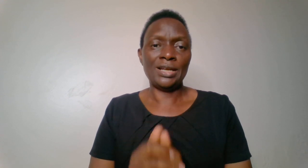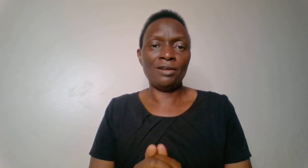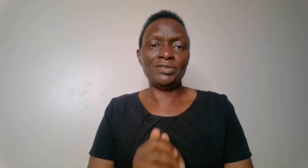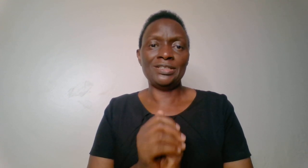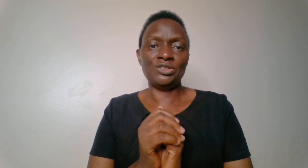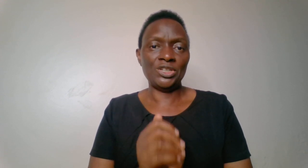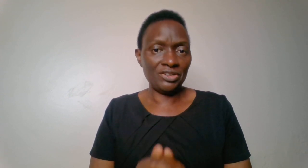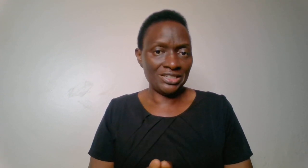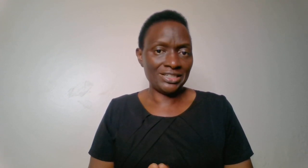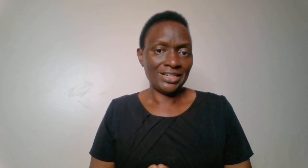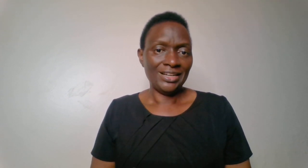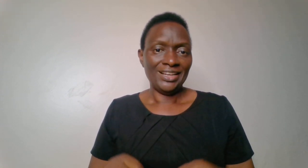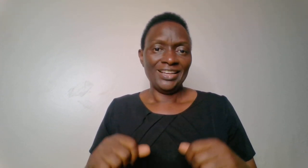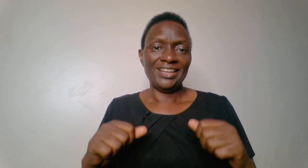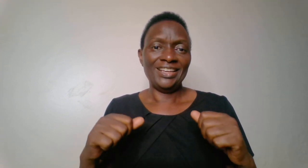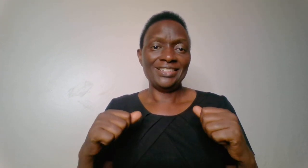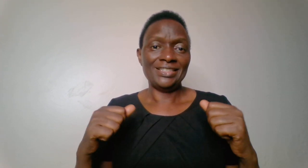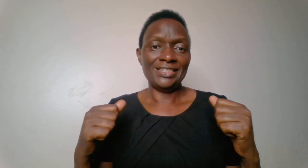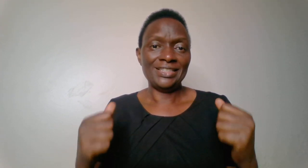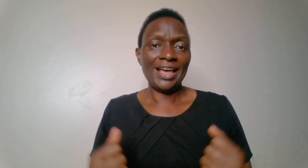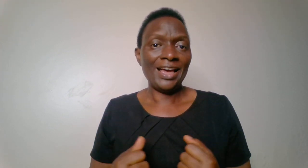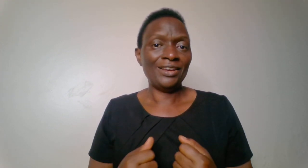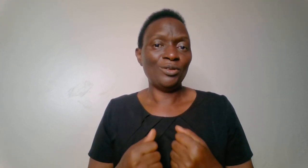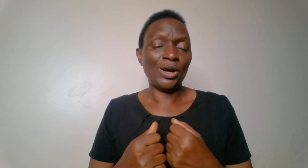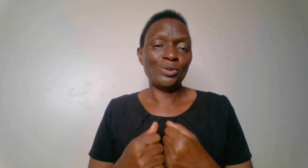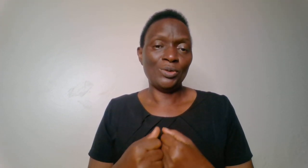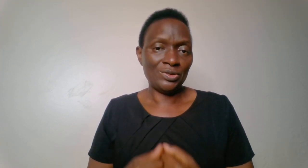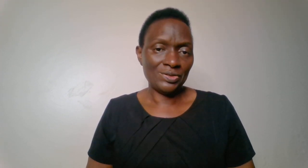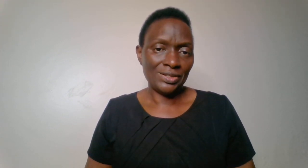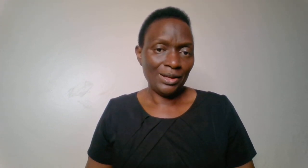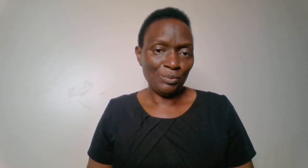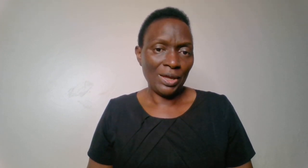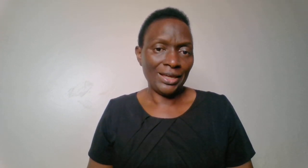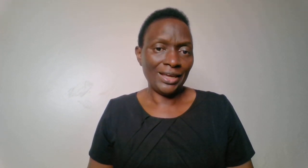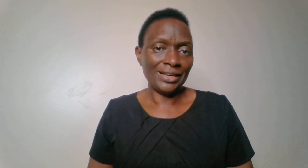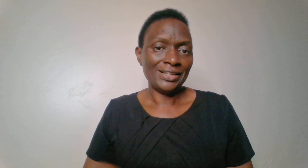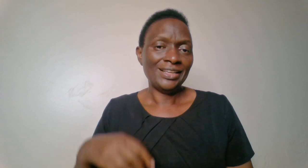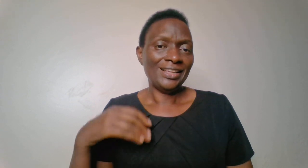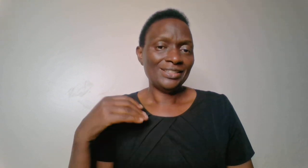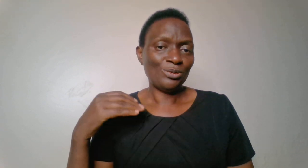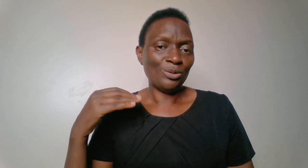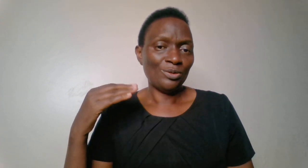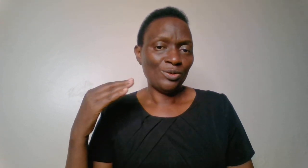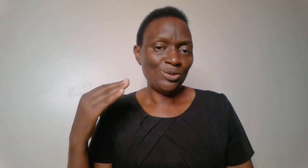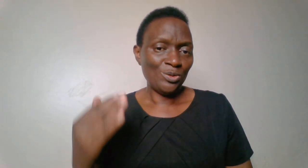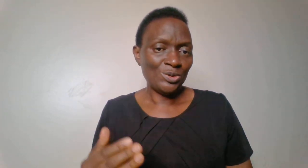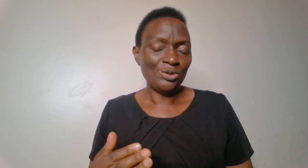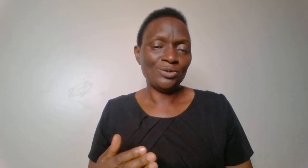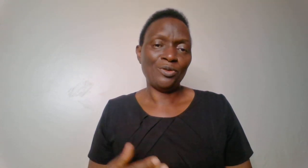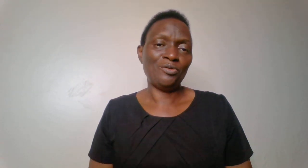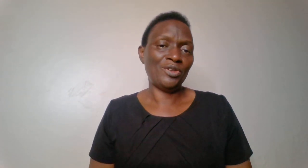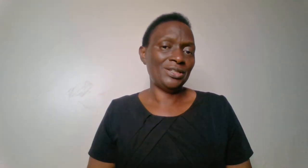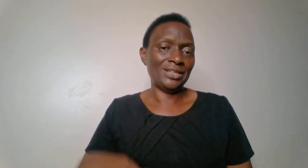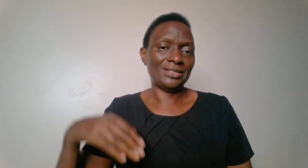loved, he's cherished, he's desired. You can't wait to see him again. So use those four phrases.